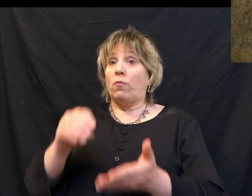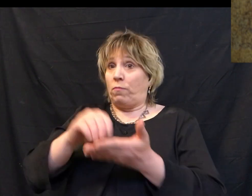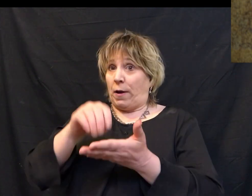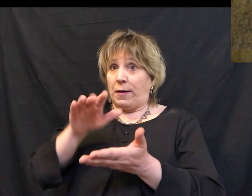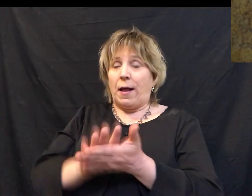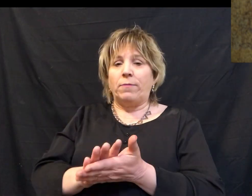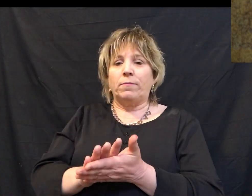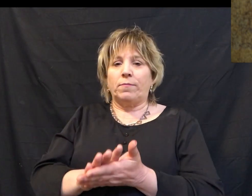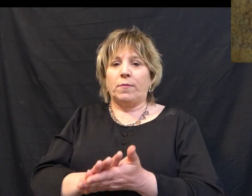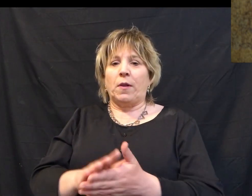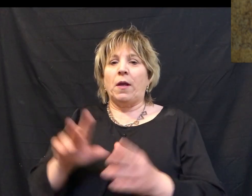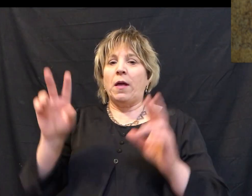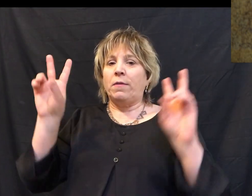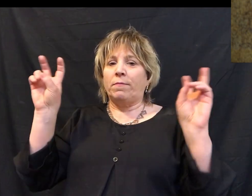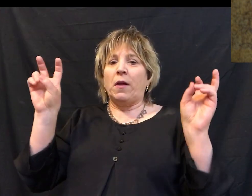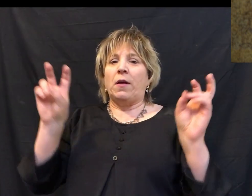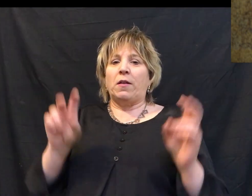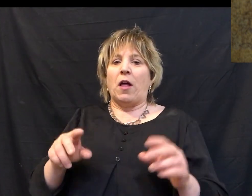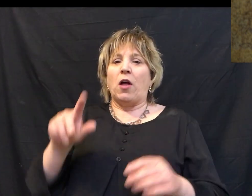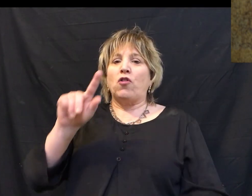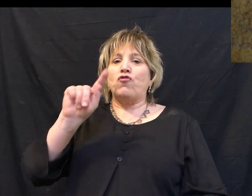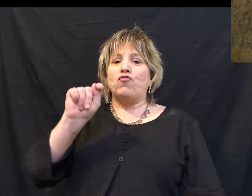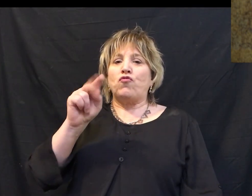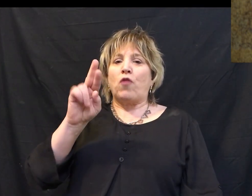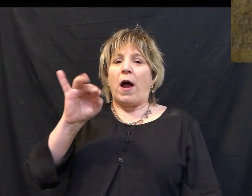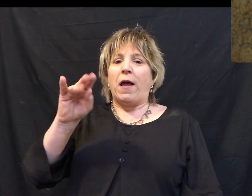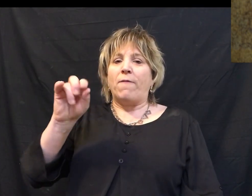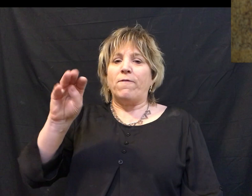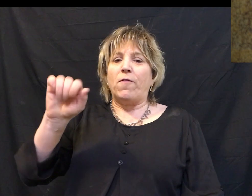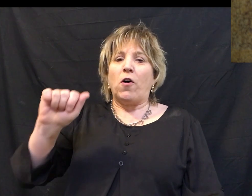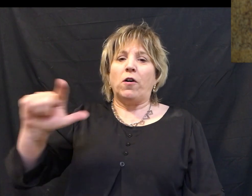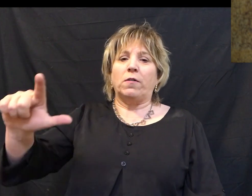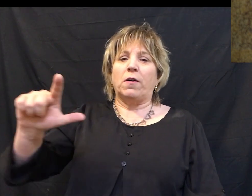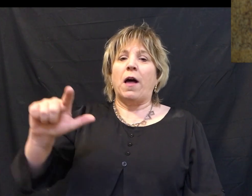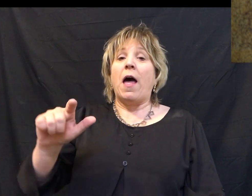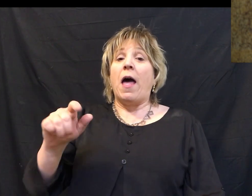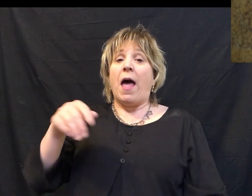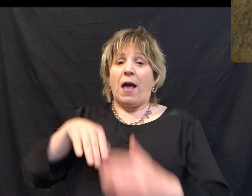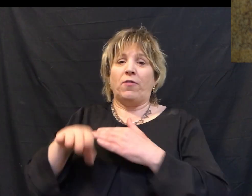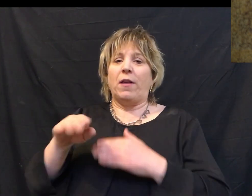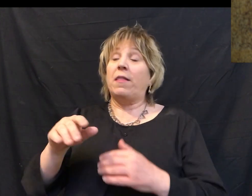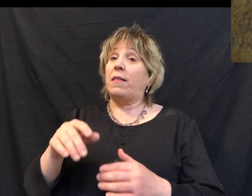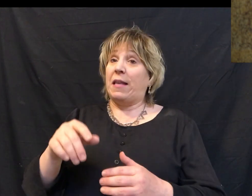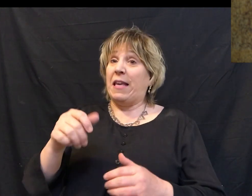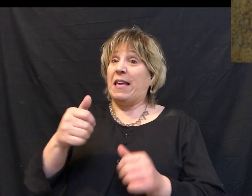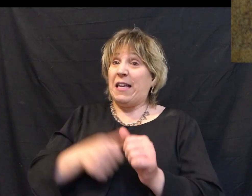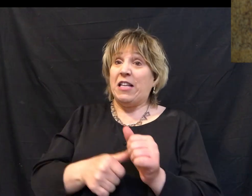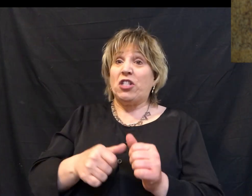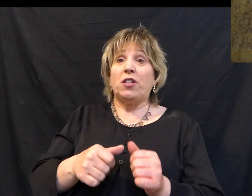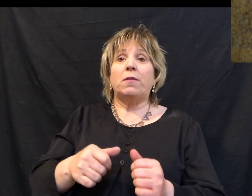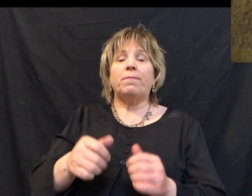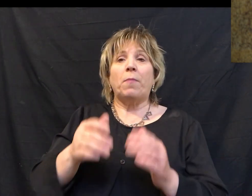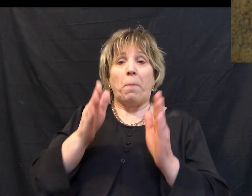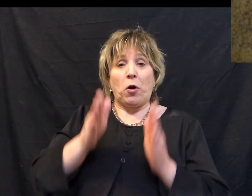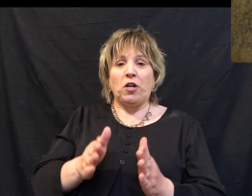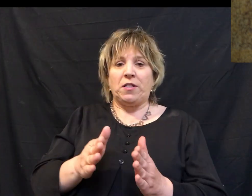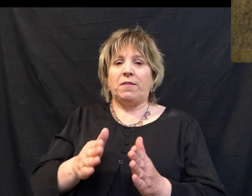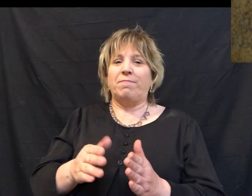great moment that we refer to as the triumphal entry. And each of the gospel writers gives it just a little bit of a